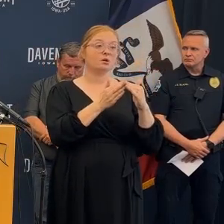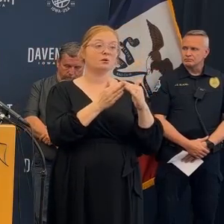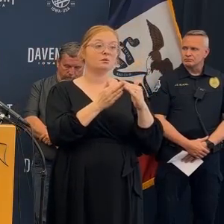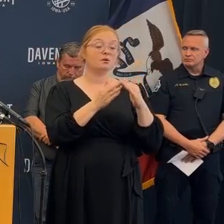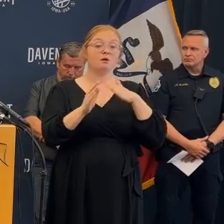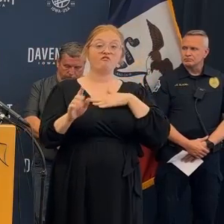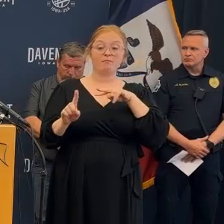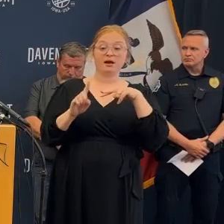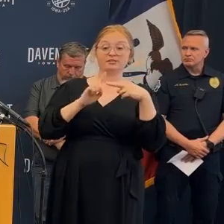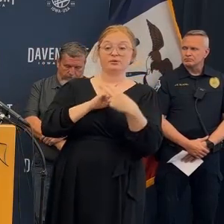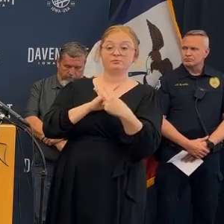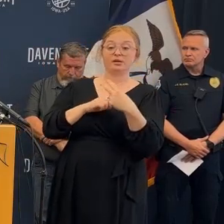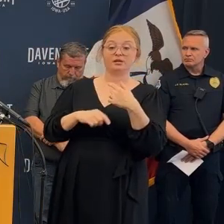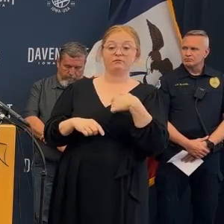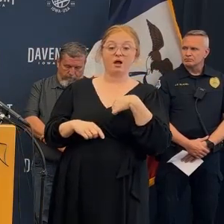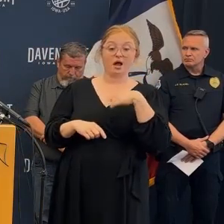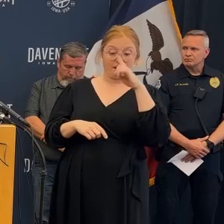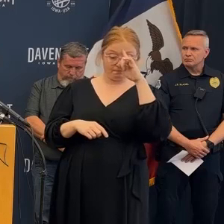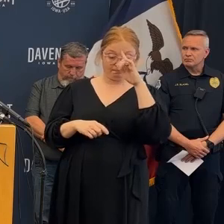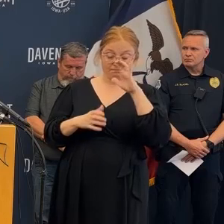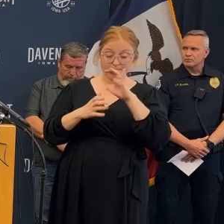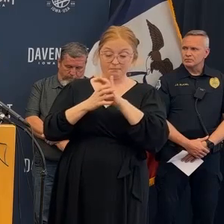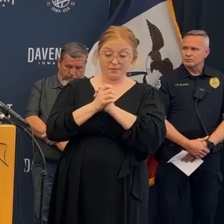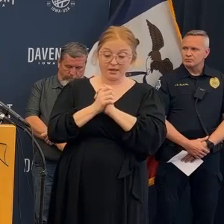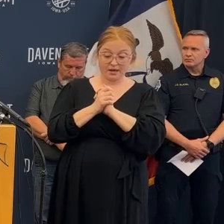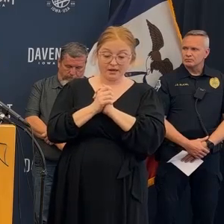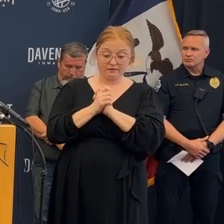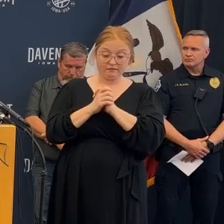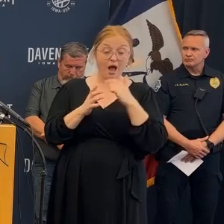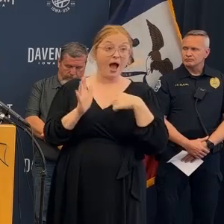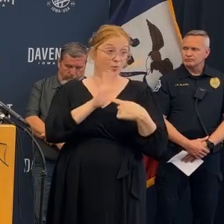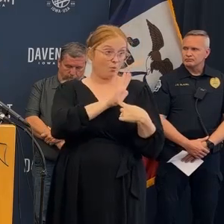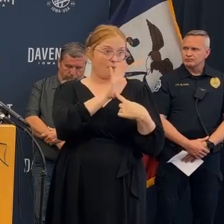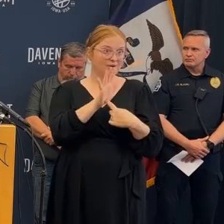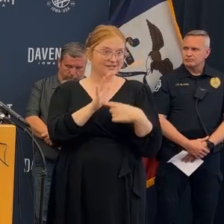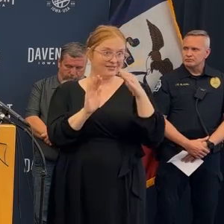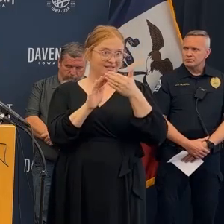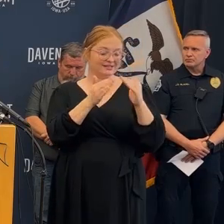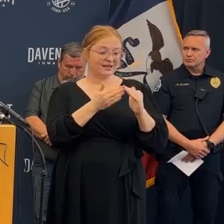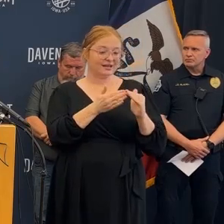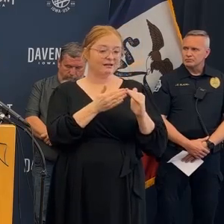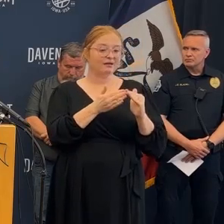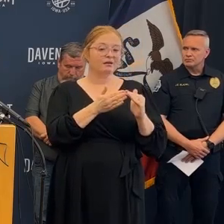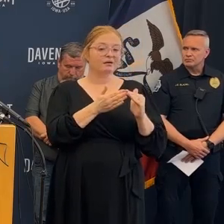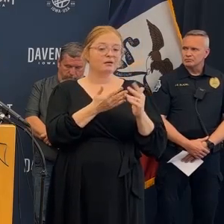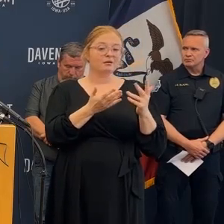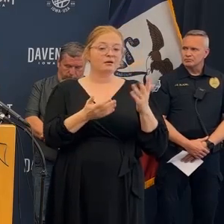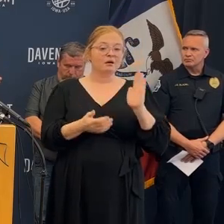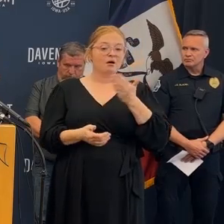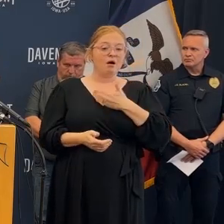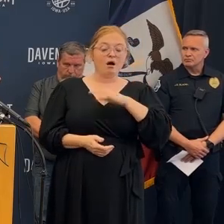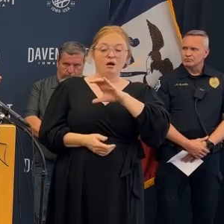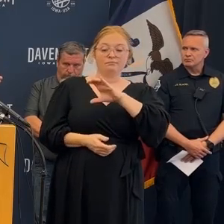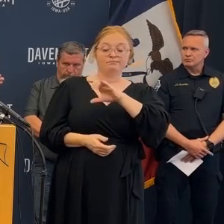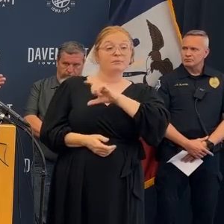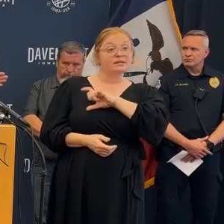just think there's no way that this is not the result of at least one failure and they're feeling so my hearts are out to them